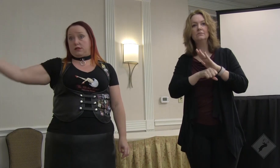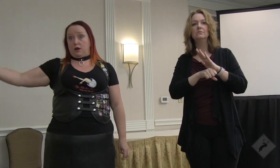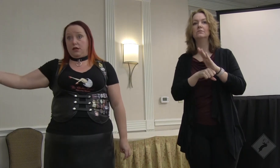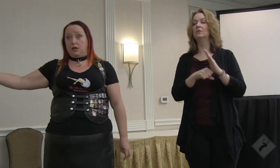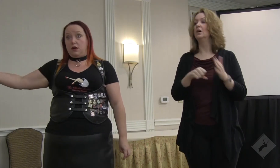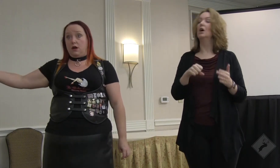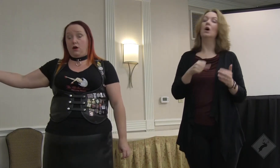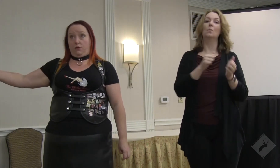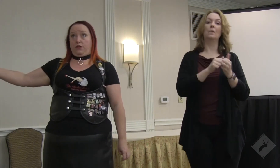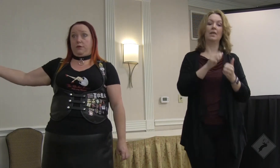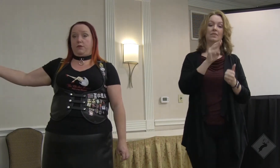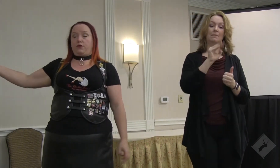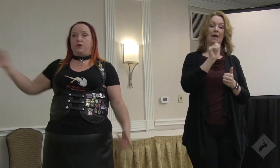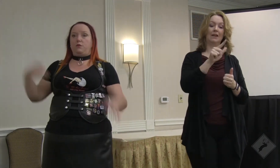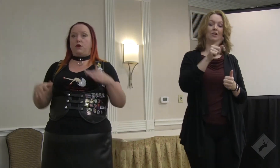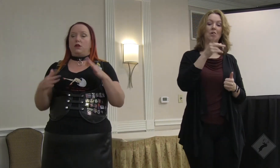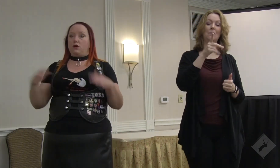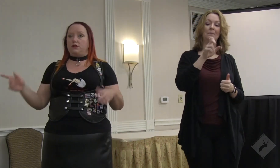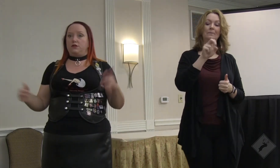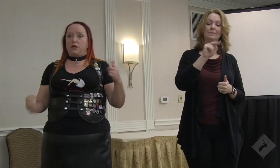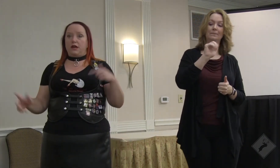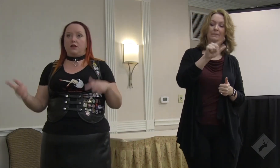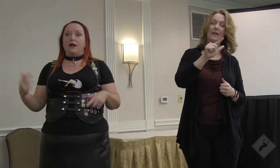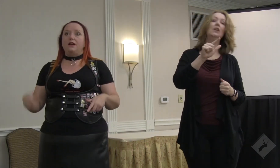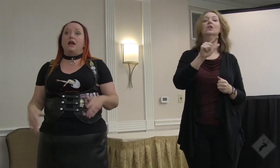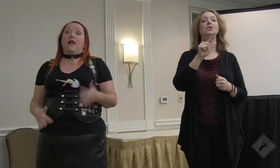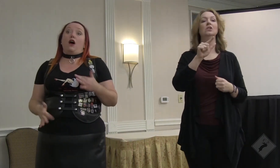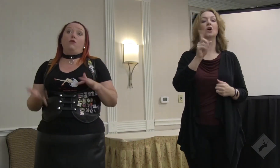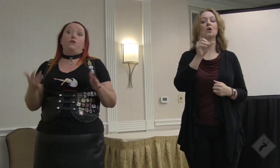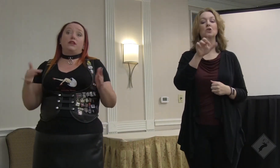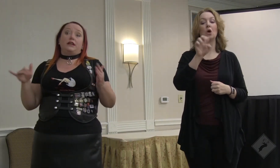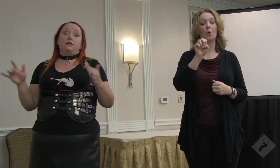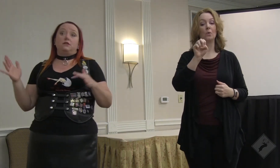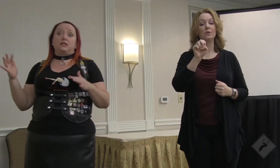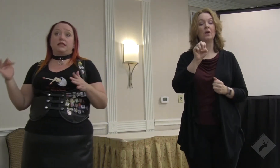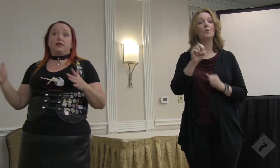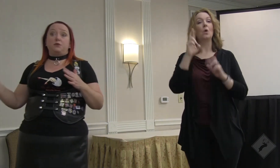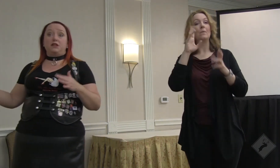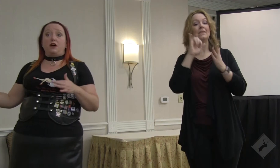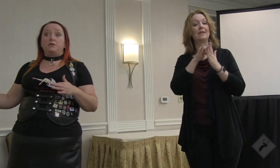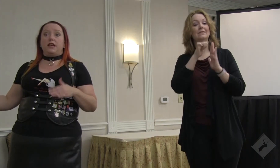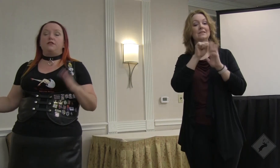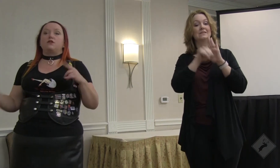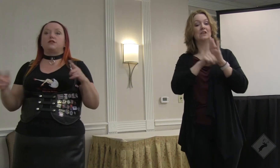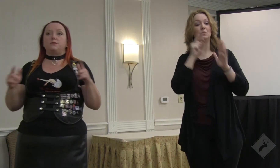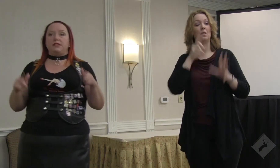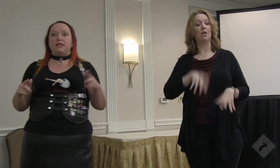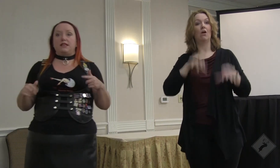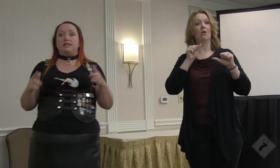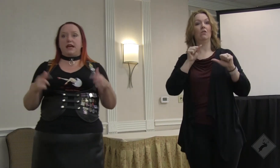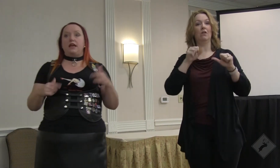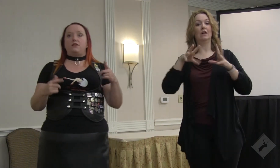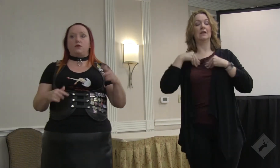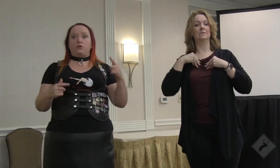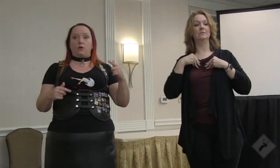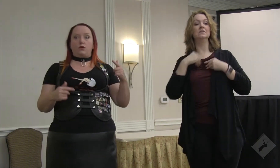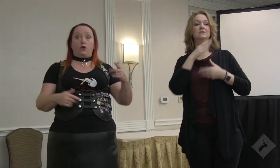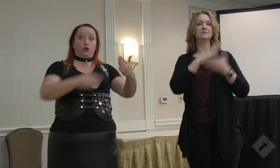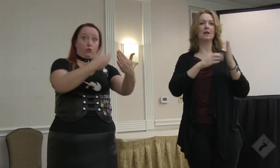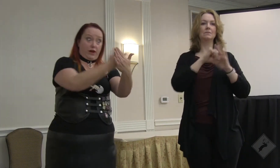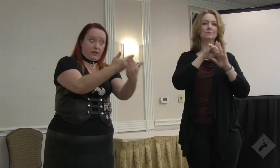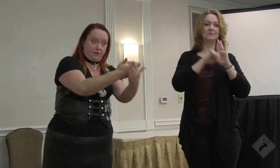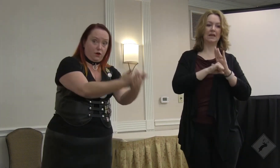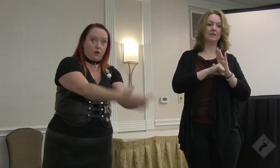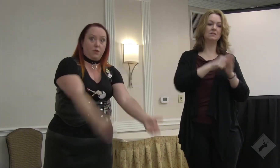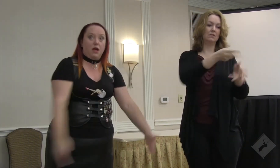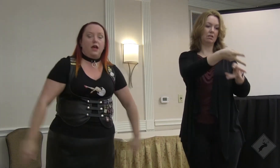penal code that's coming, hopefully through the American Law Institute, the ALI, hopefully the states will adopt that. There are some states that take their criminal